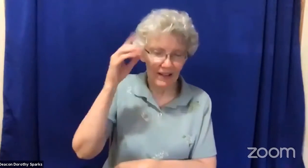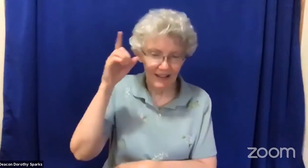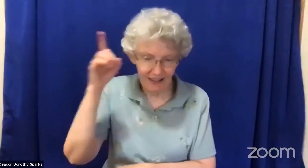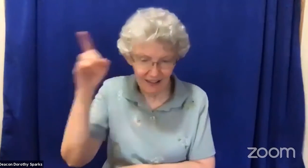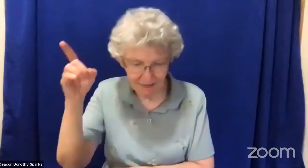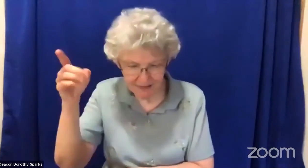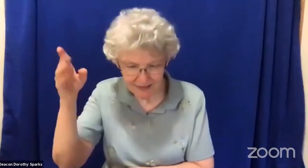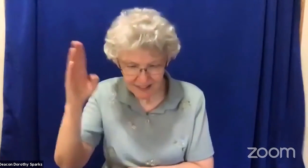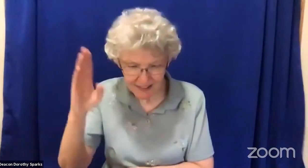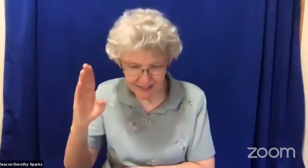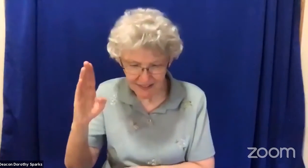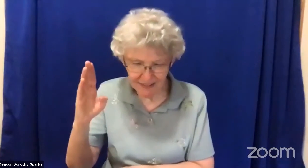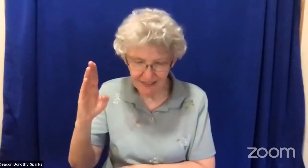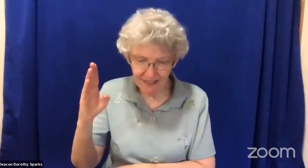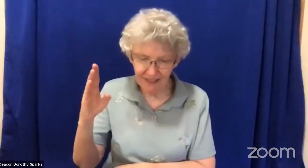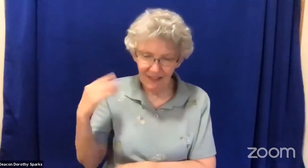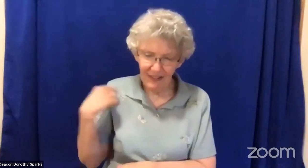and for us to know god